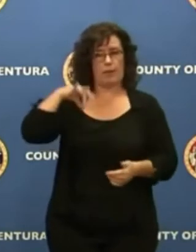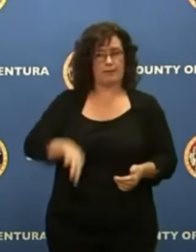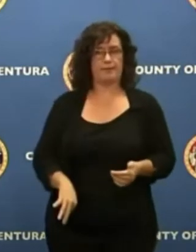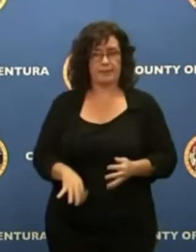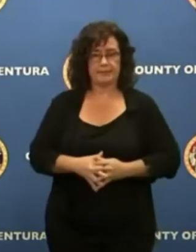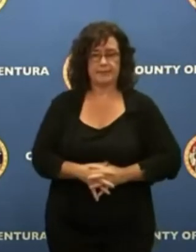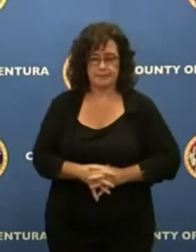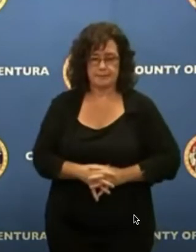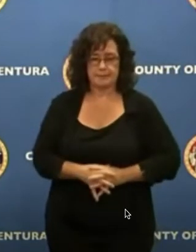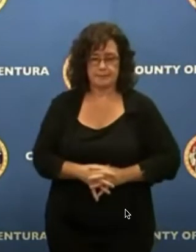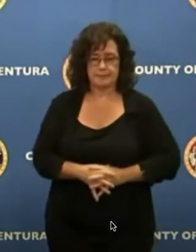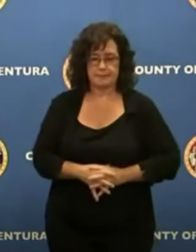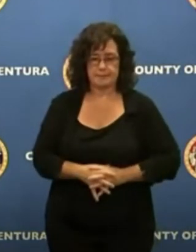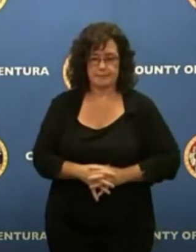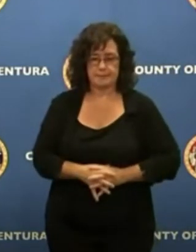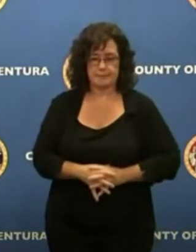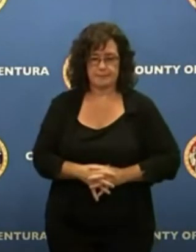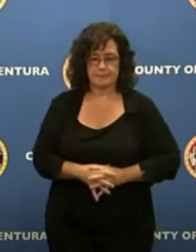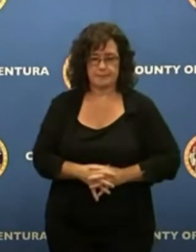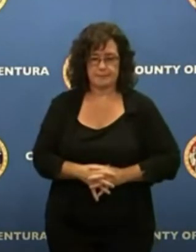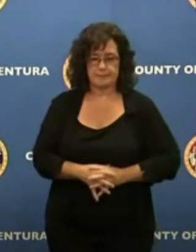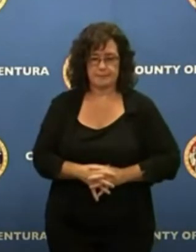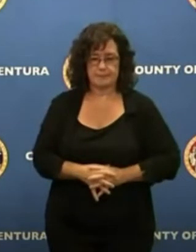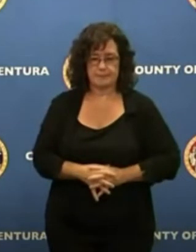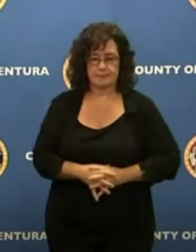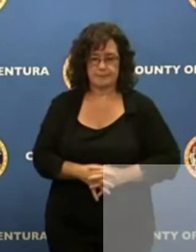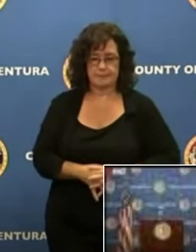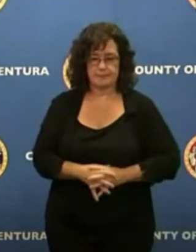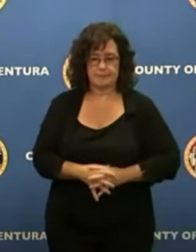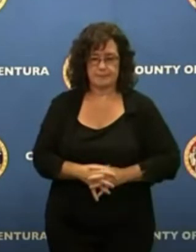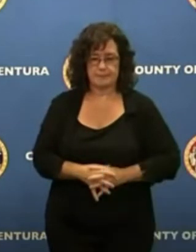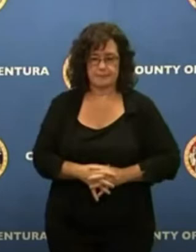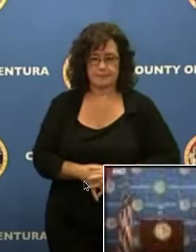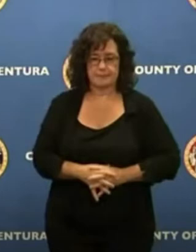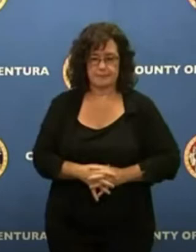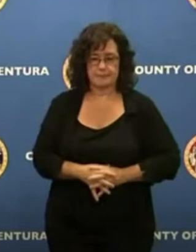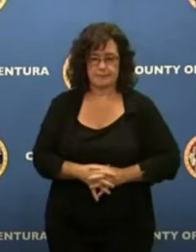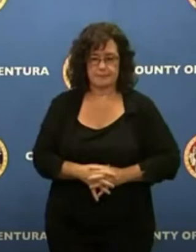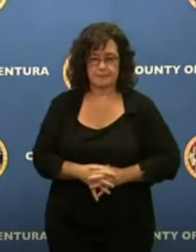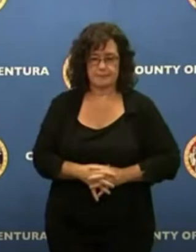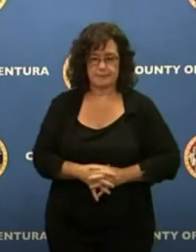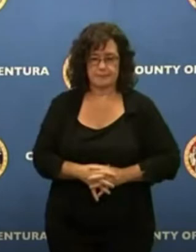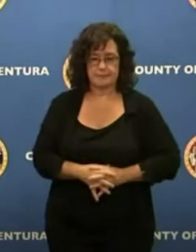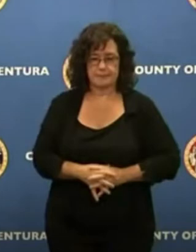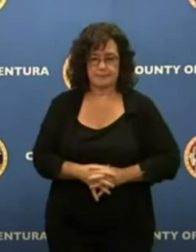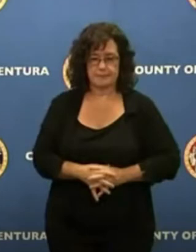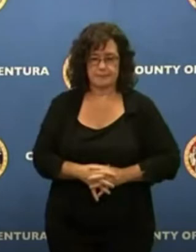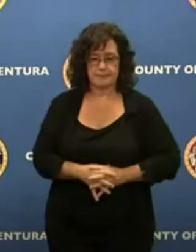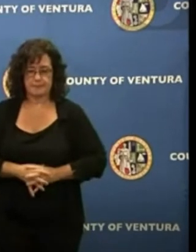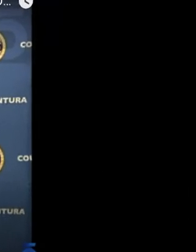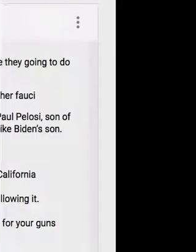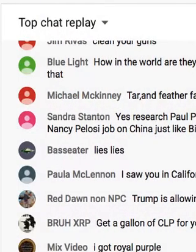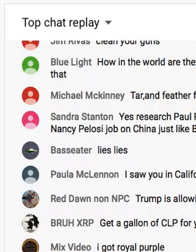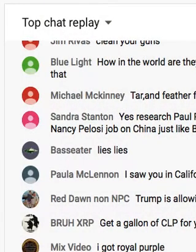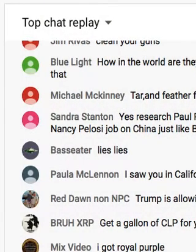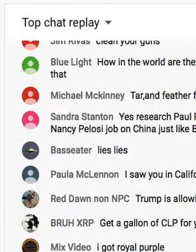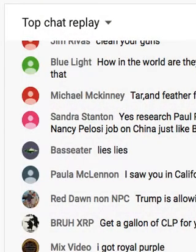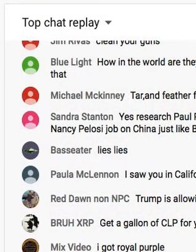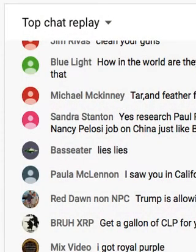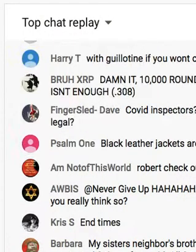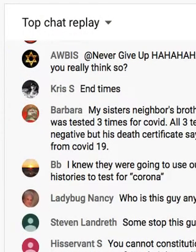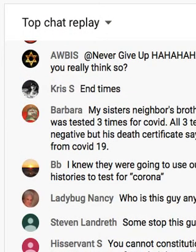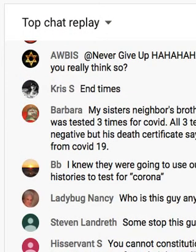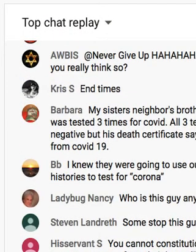I would like – I like the way he says that. Liberalize all of our businesses. Or liberate,